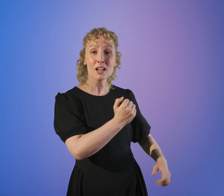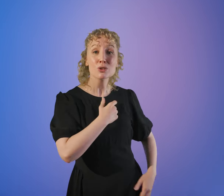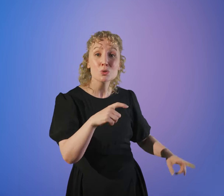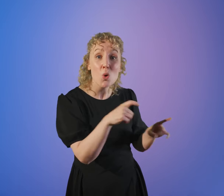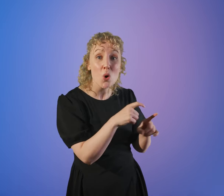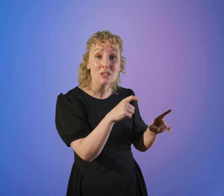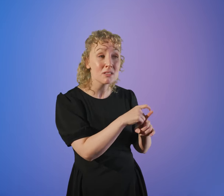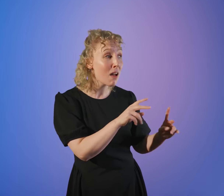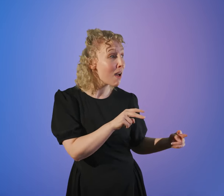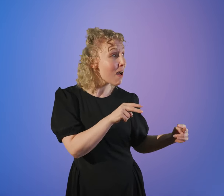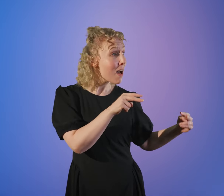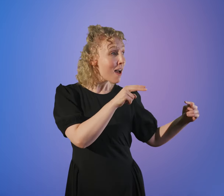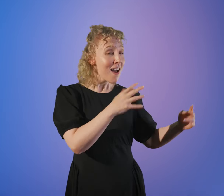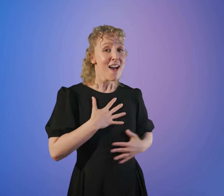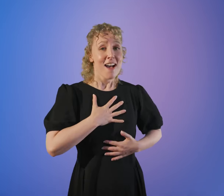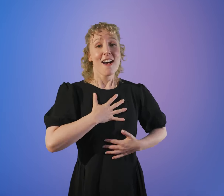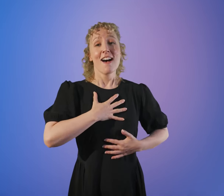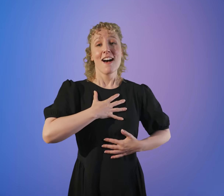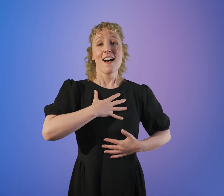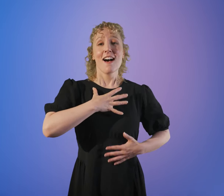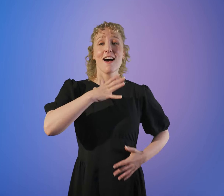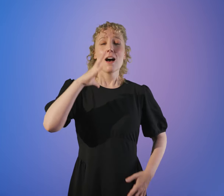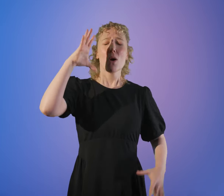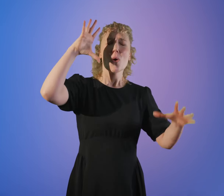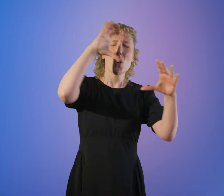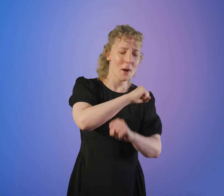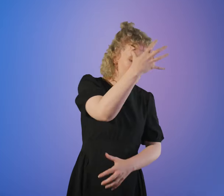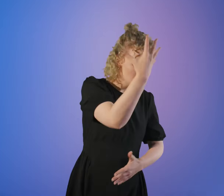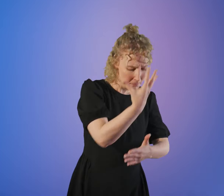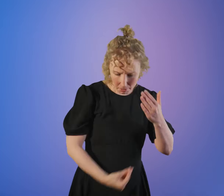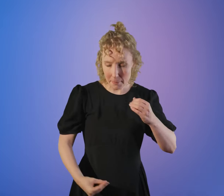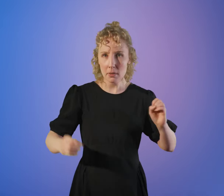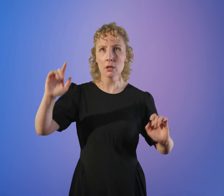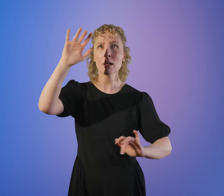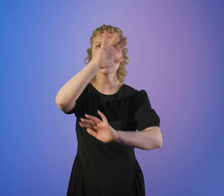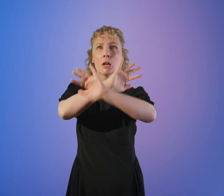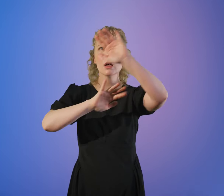Falling into a sudden sleep, Pericles dreams he should go to the temple in Ephesus.